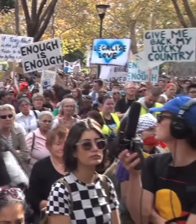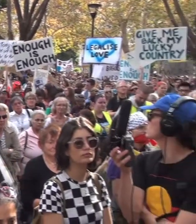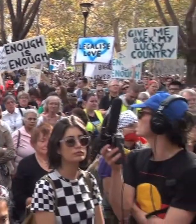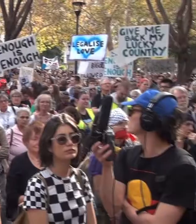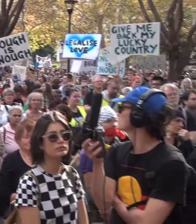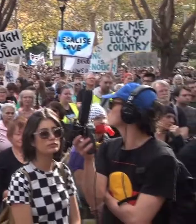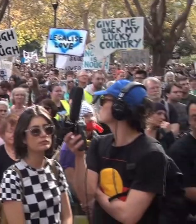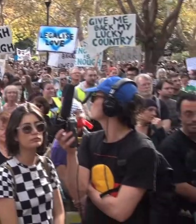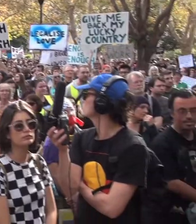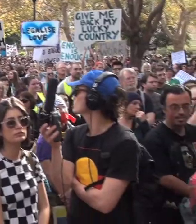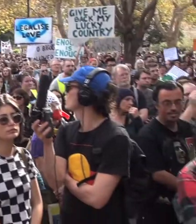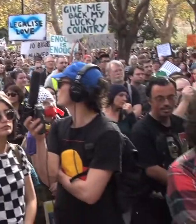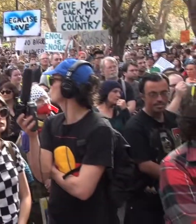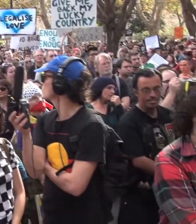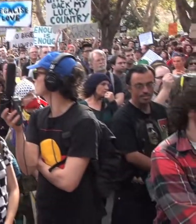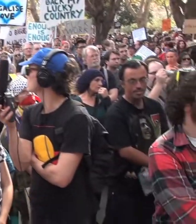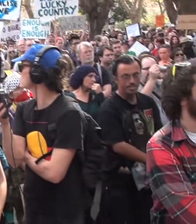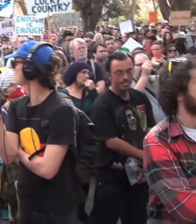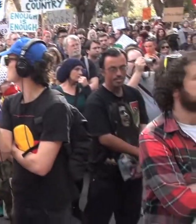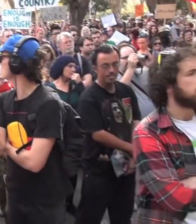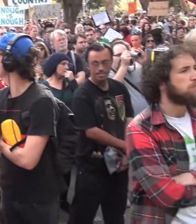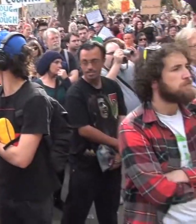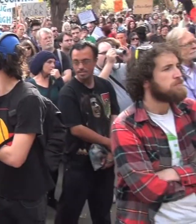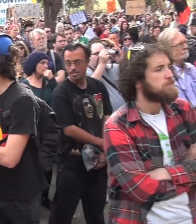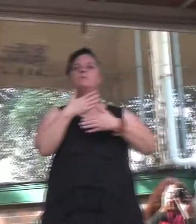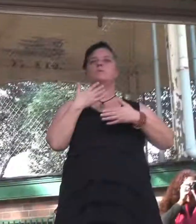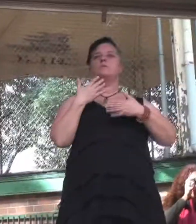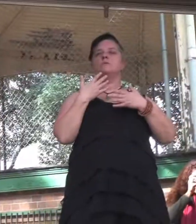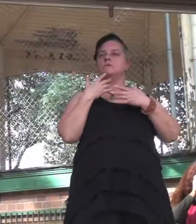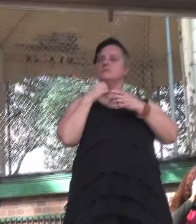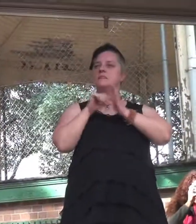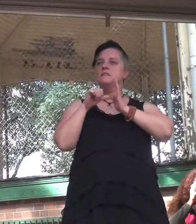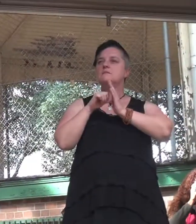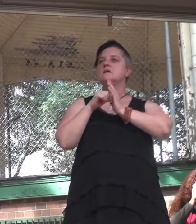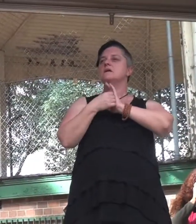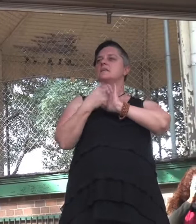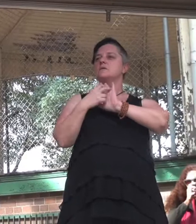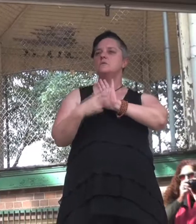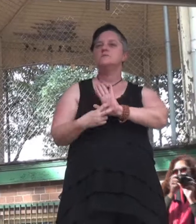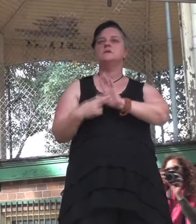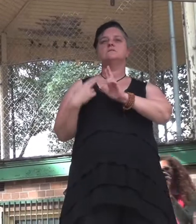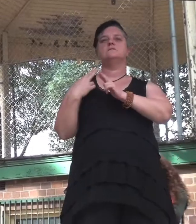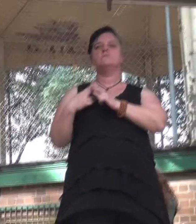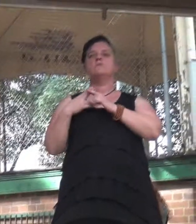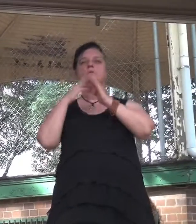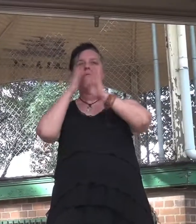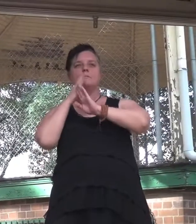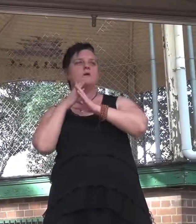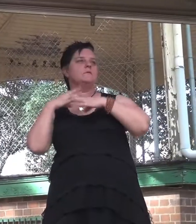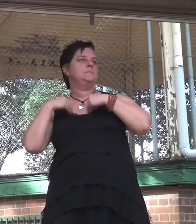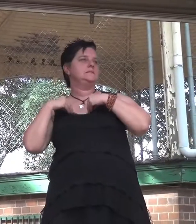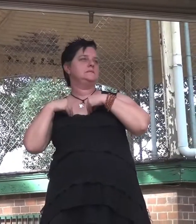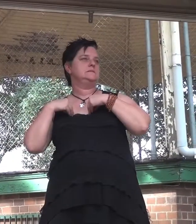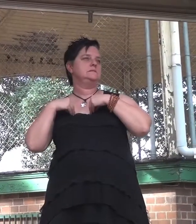They did this because Labor, in my view and many people's view, laid the ground. They believe in the very similar